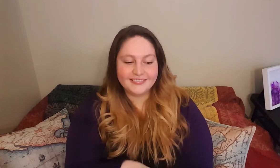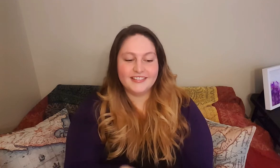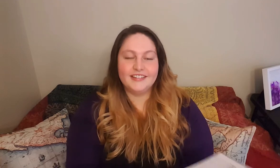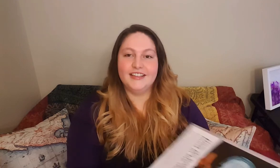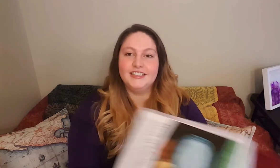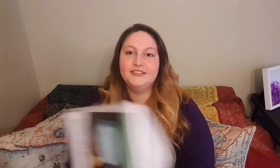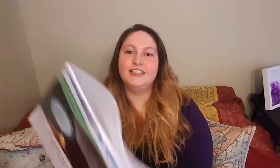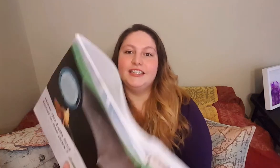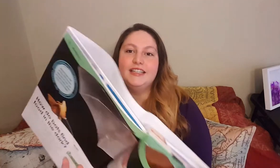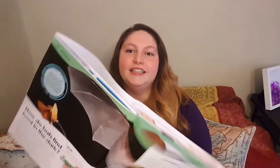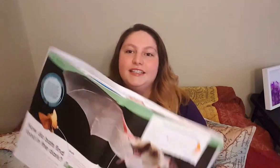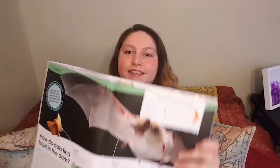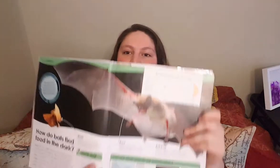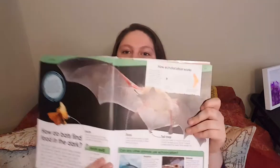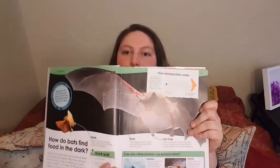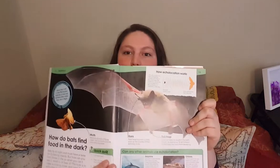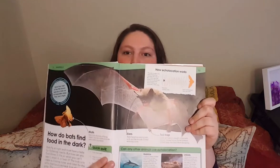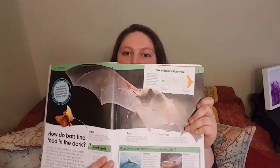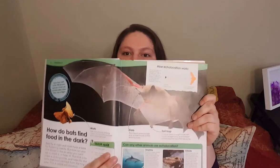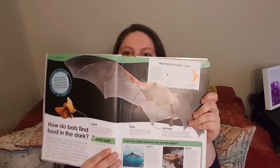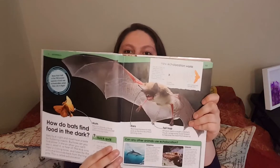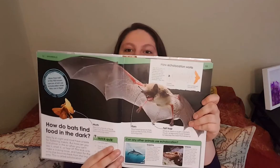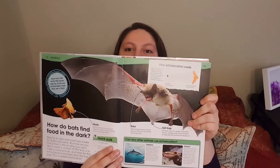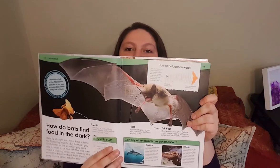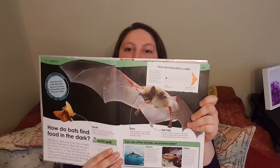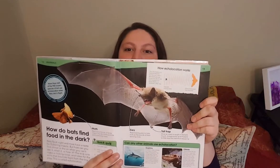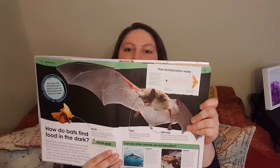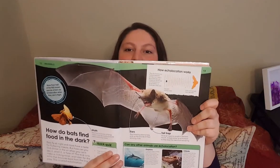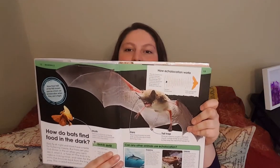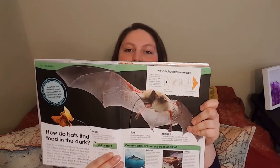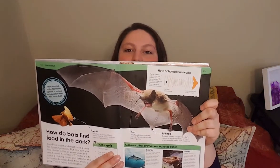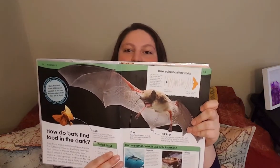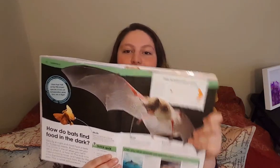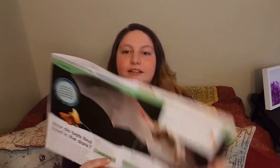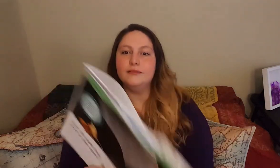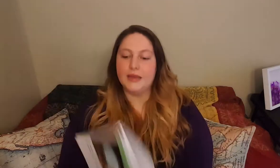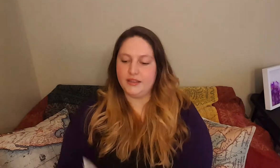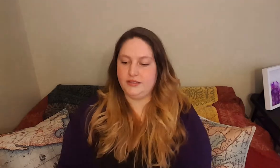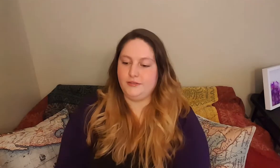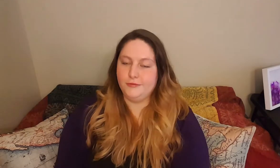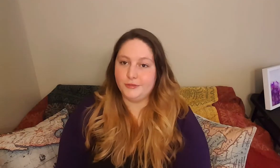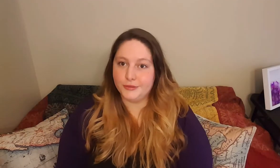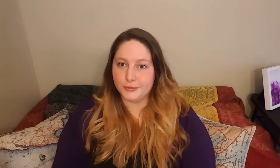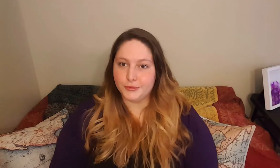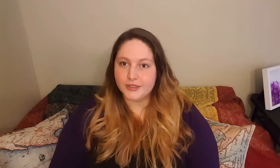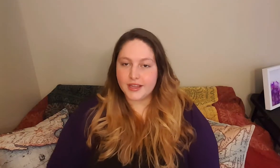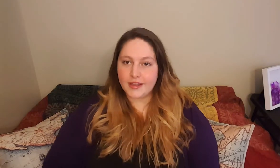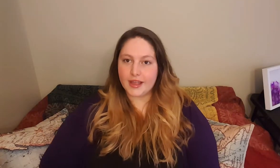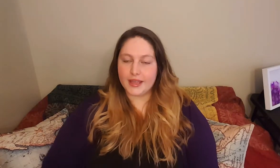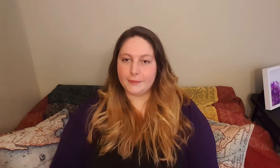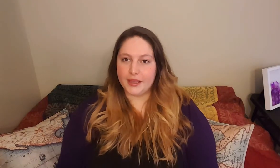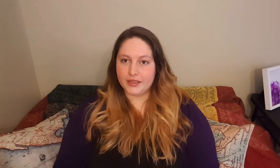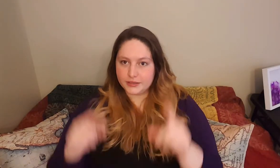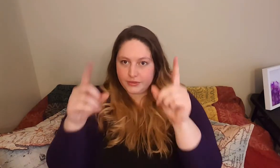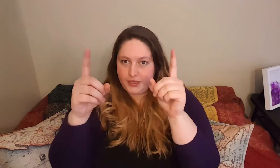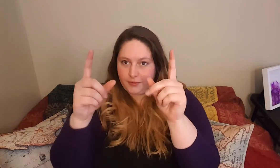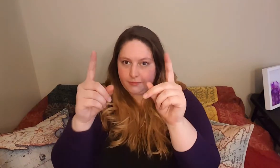The next one is bat. I love bats. They're really cool. And bats we have.